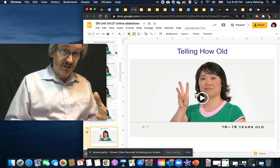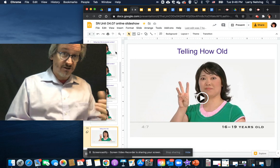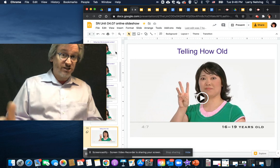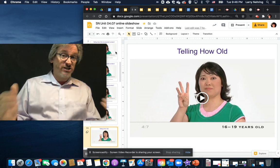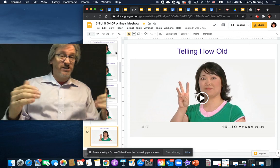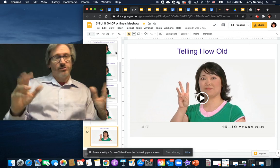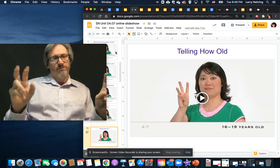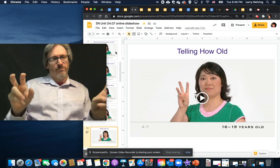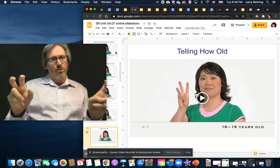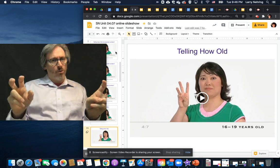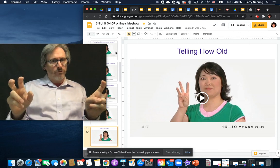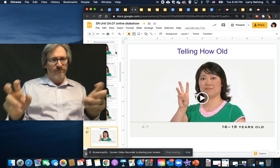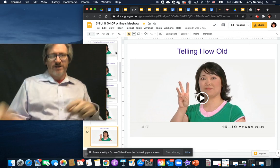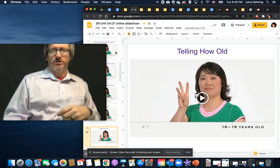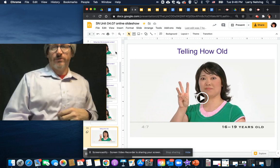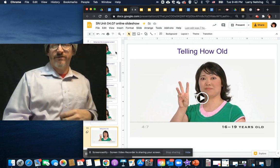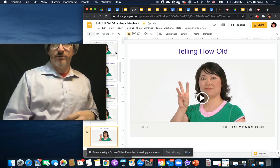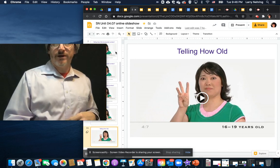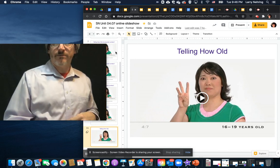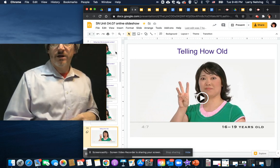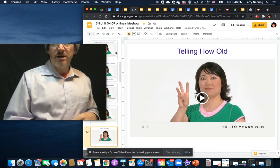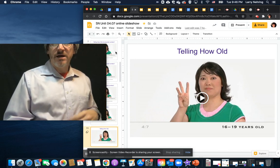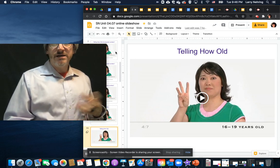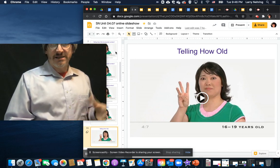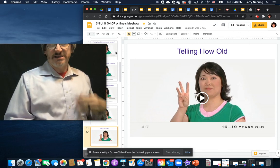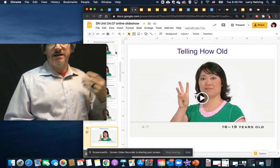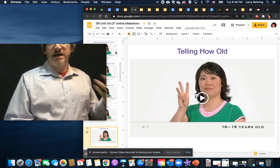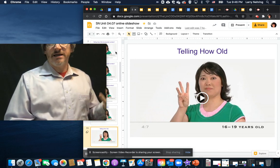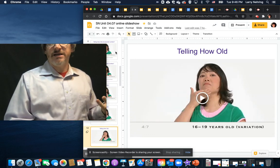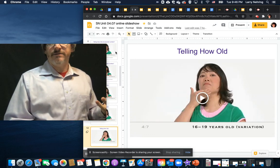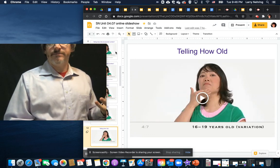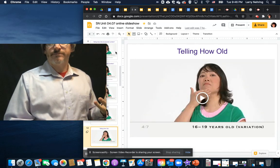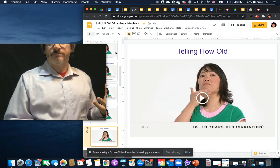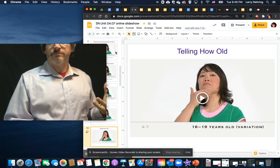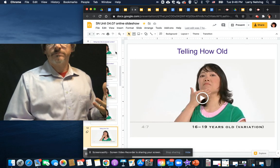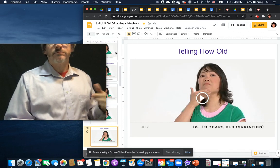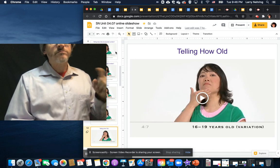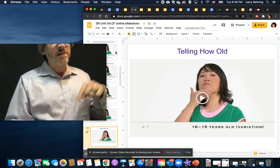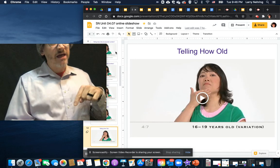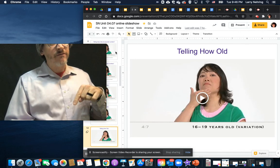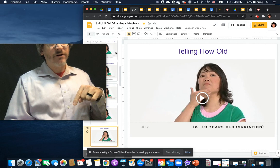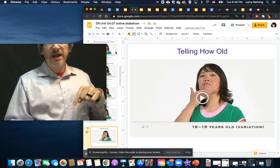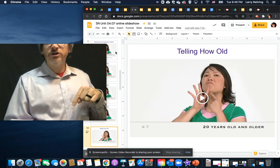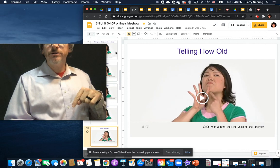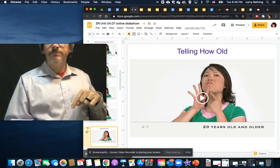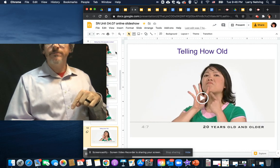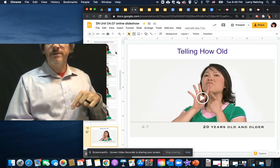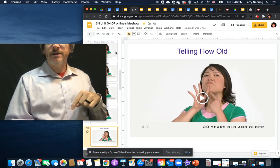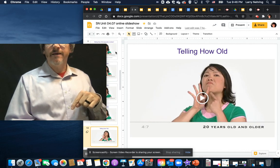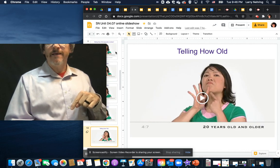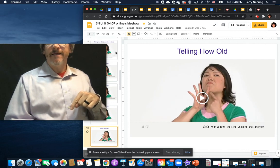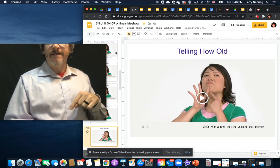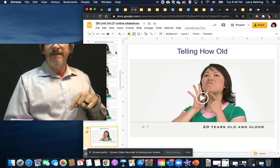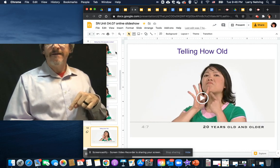it's just as clear. It's just a sort of more old-fashioned way of doing it. Sixteen to nineteen. And the variation.